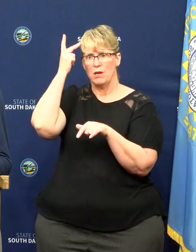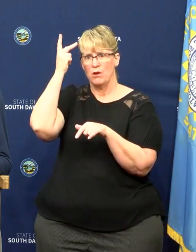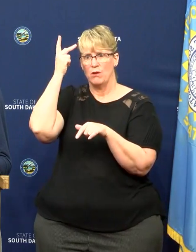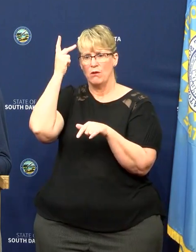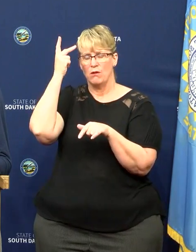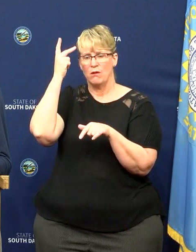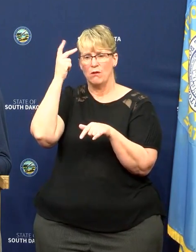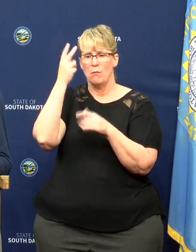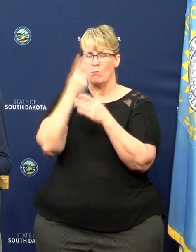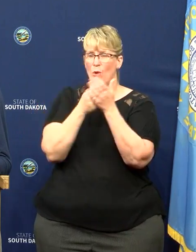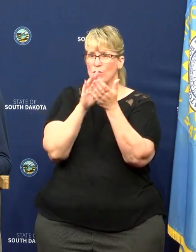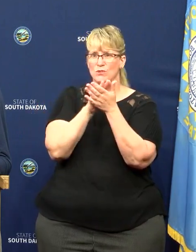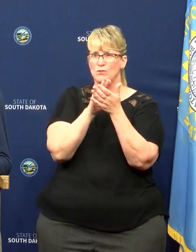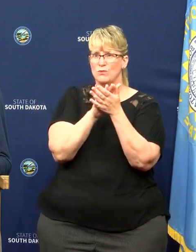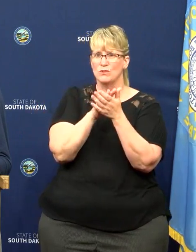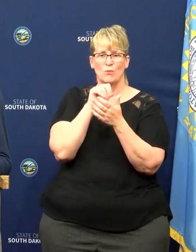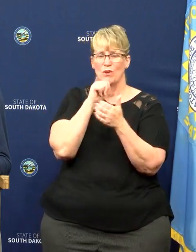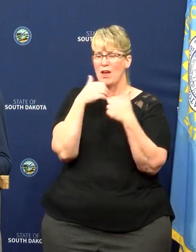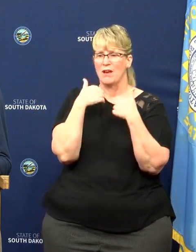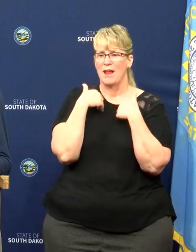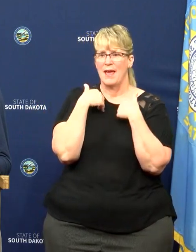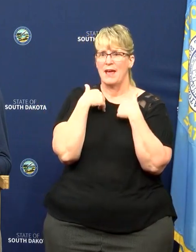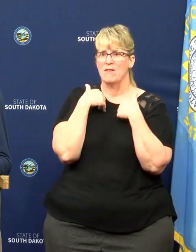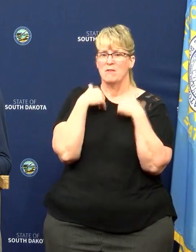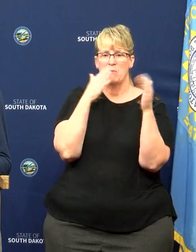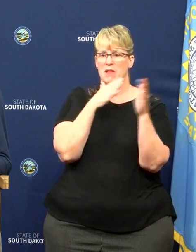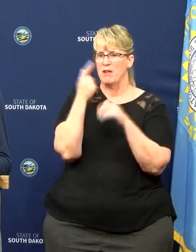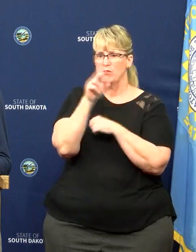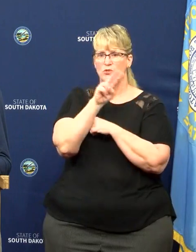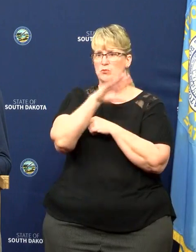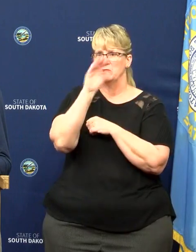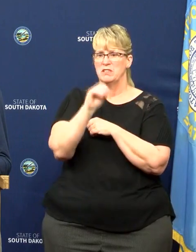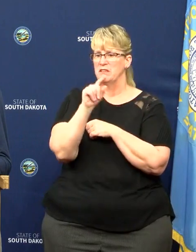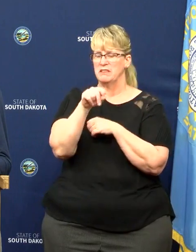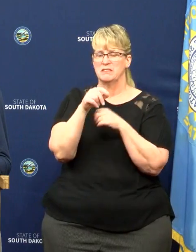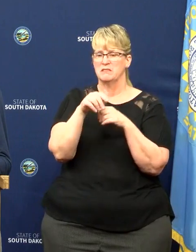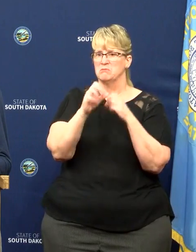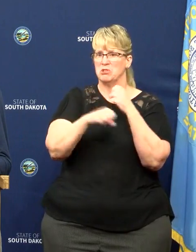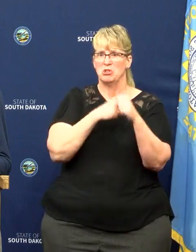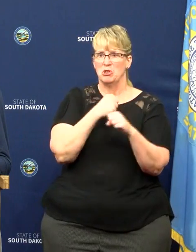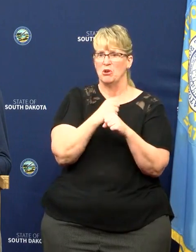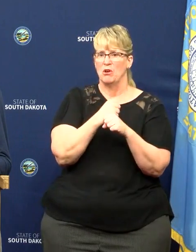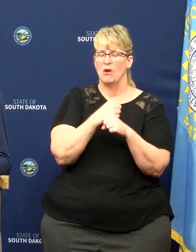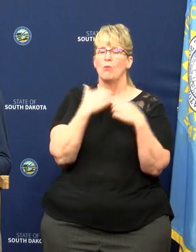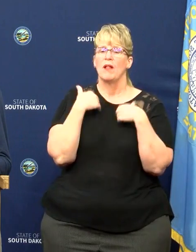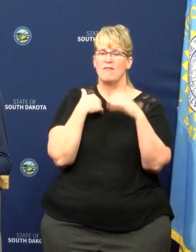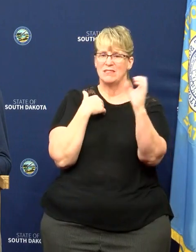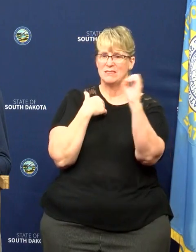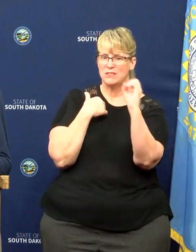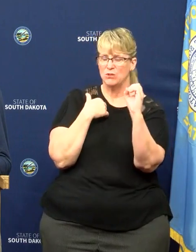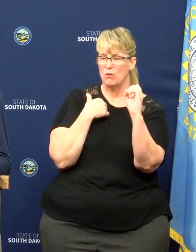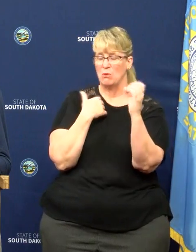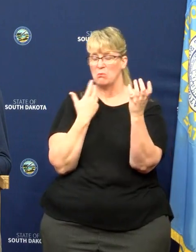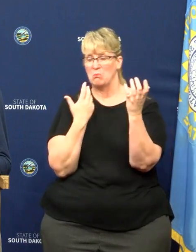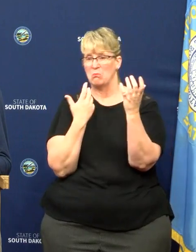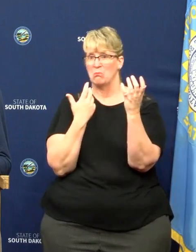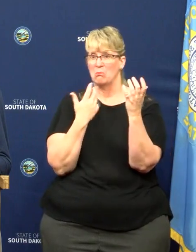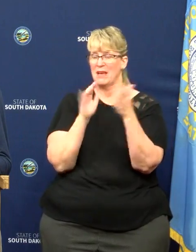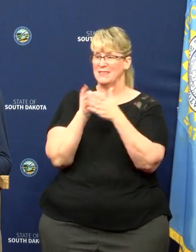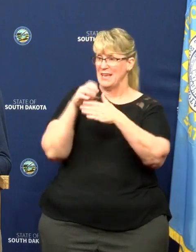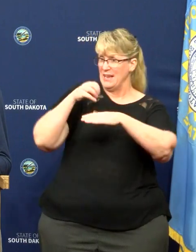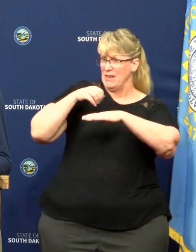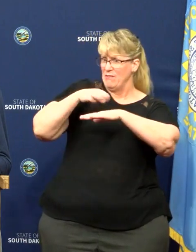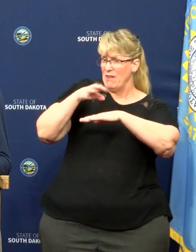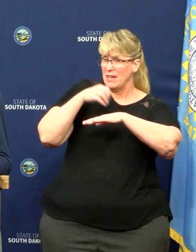most of the people, they're talking like, we're not going to put that in our budget this year. We're just going to run it at zero. Is that, I guess, advice